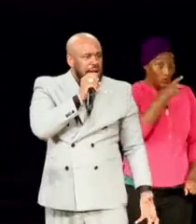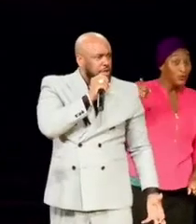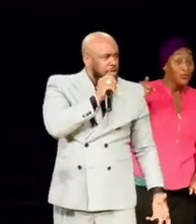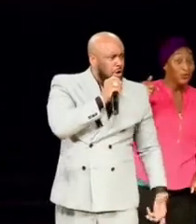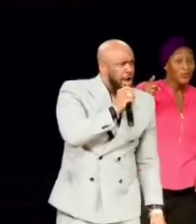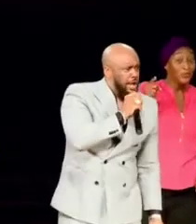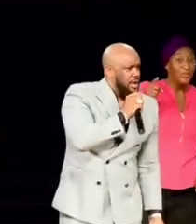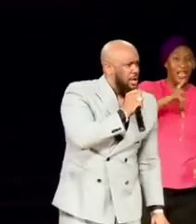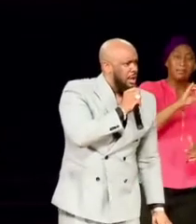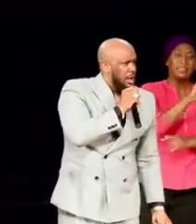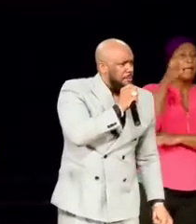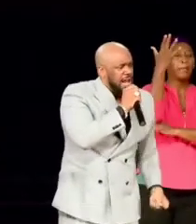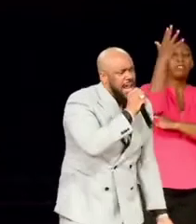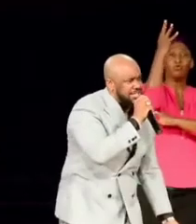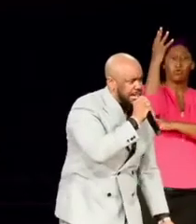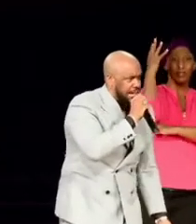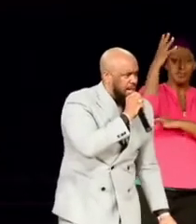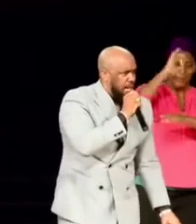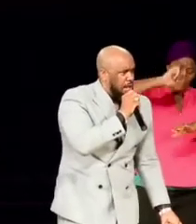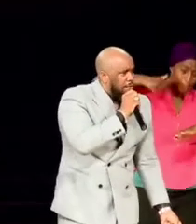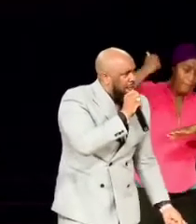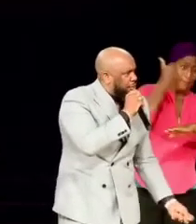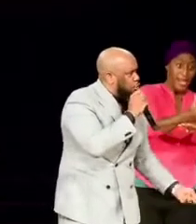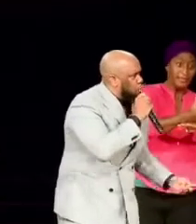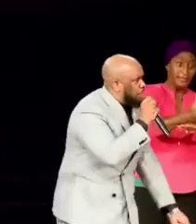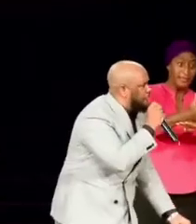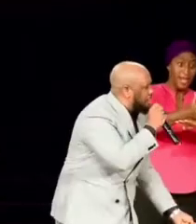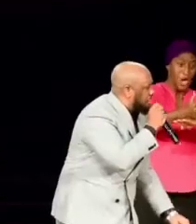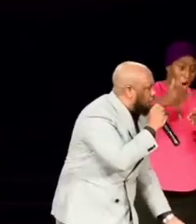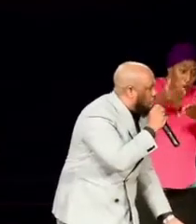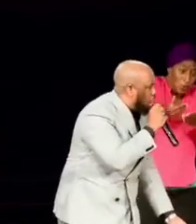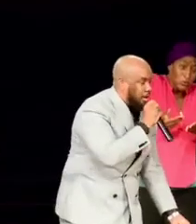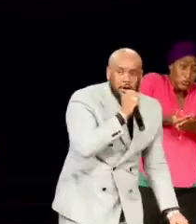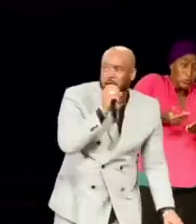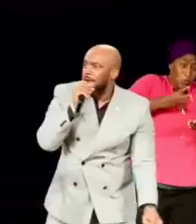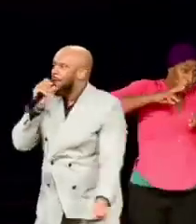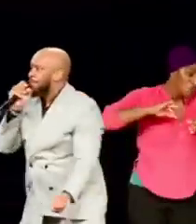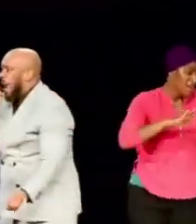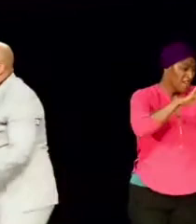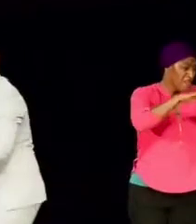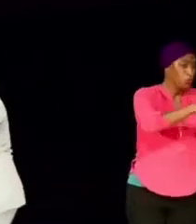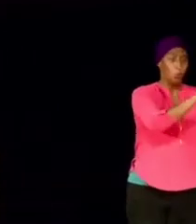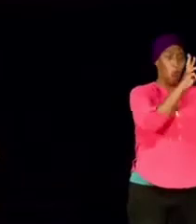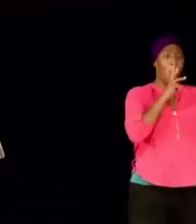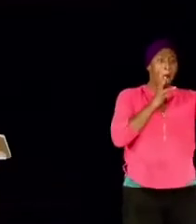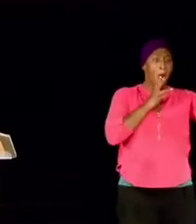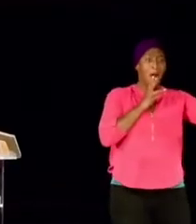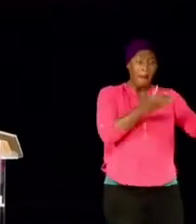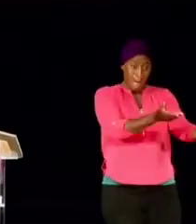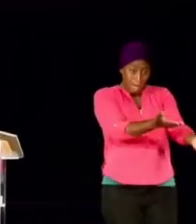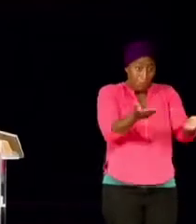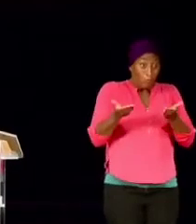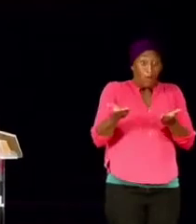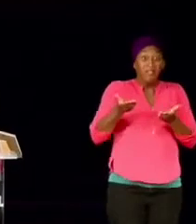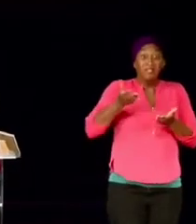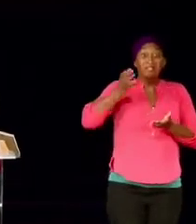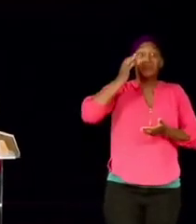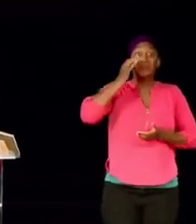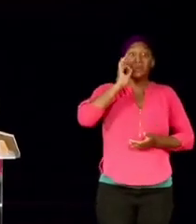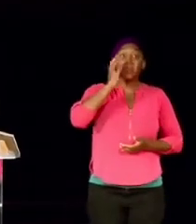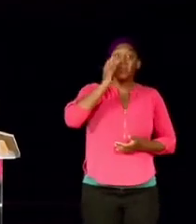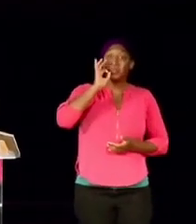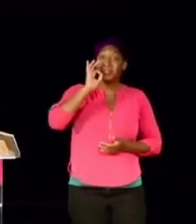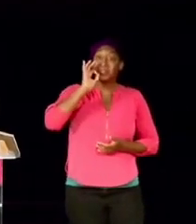Be like a tree planted by the rivers of water that bringeth forth fruit